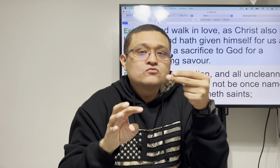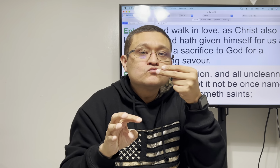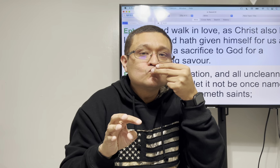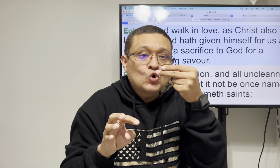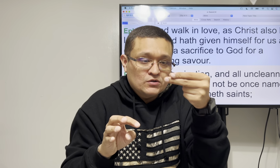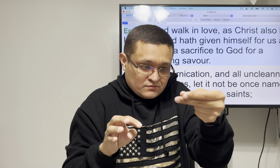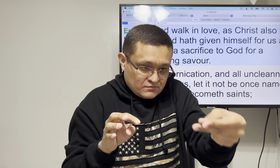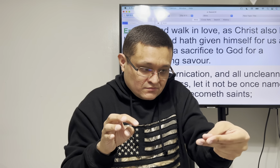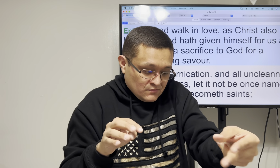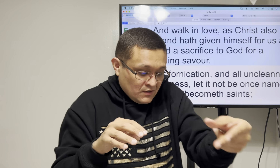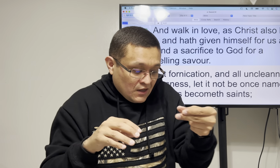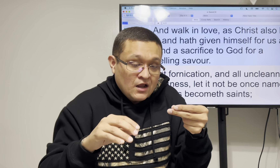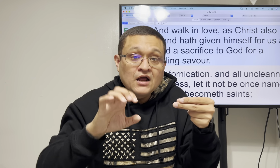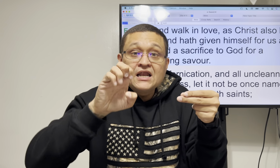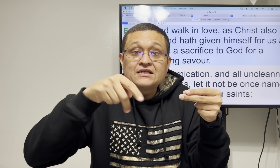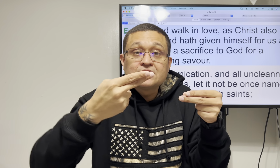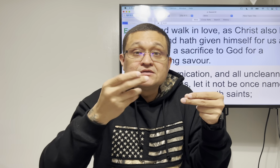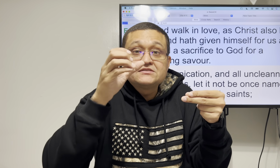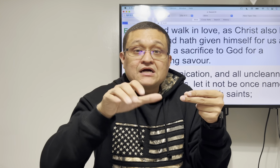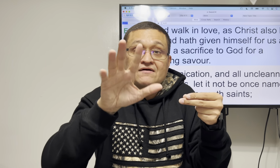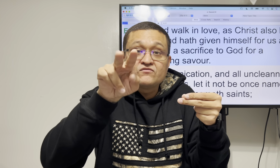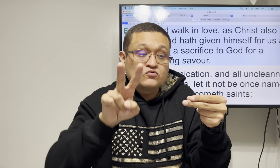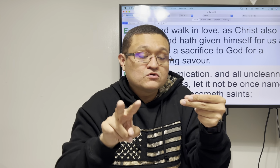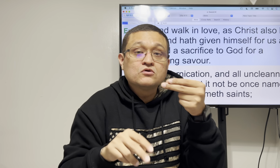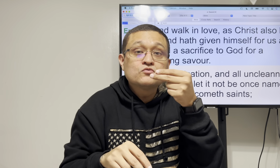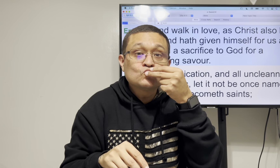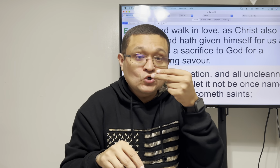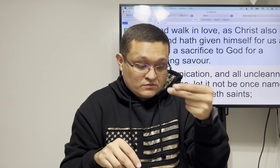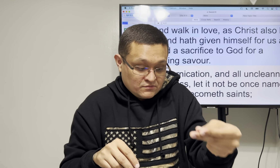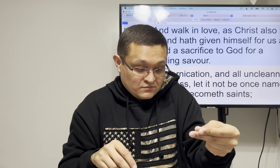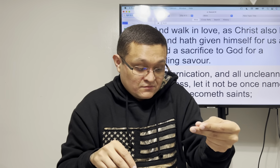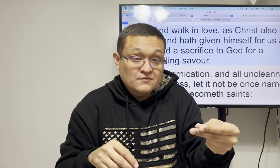and we gotta go to Galatians and then we go to Ephesians